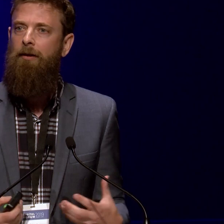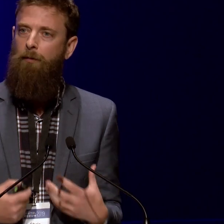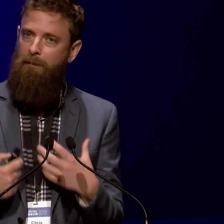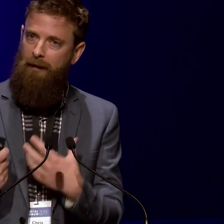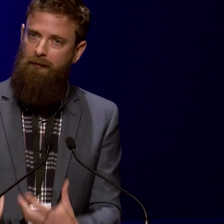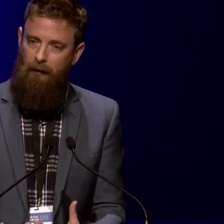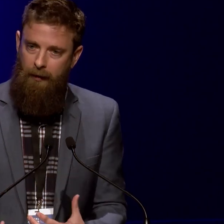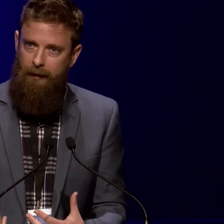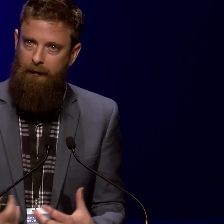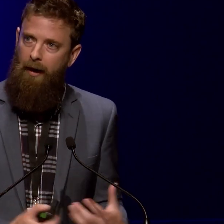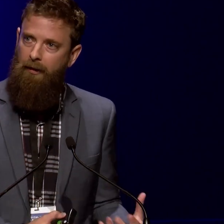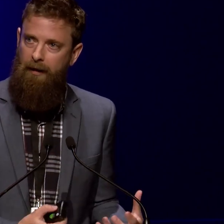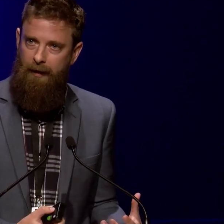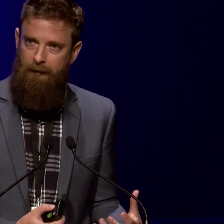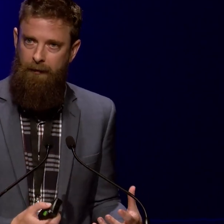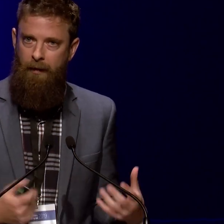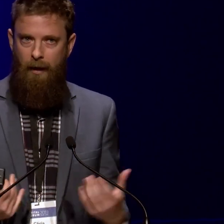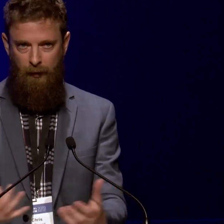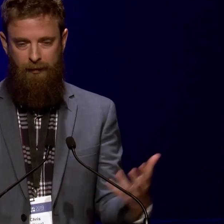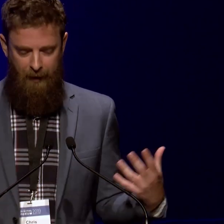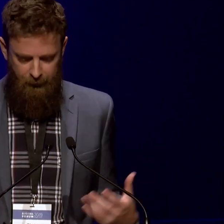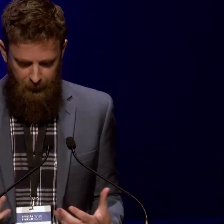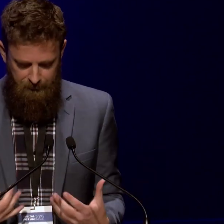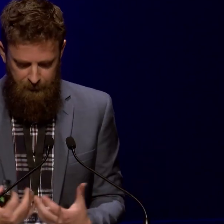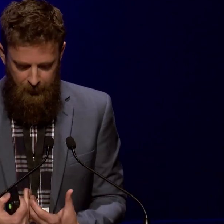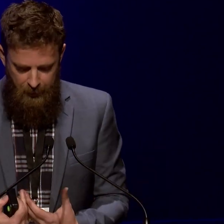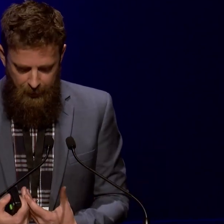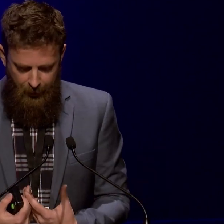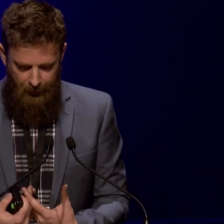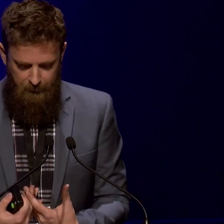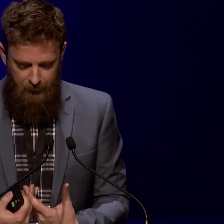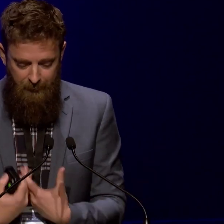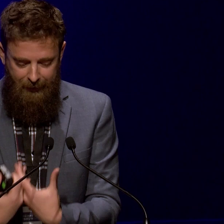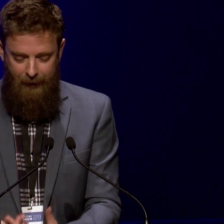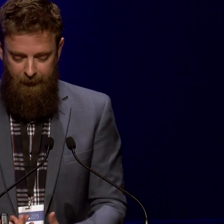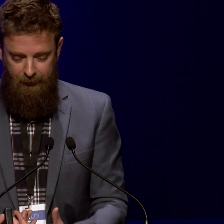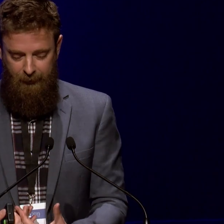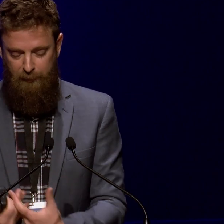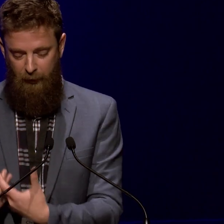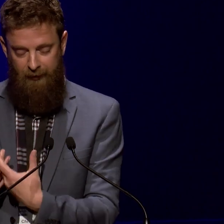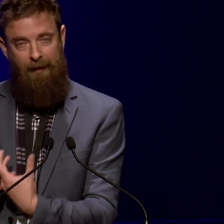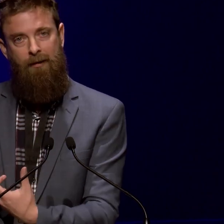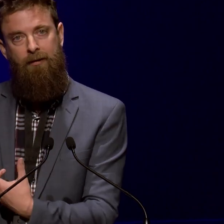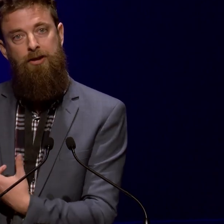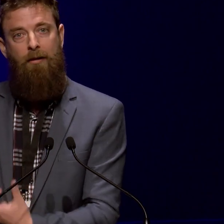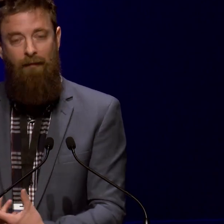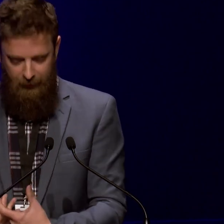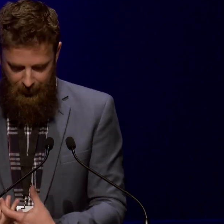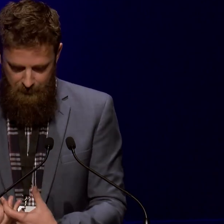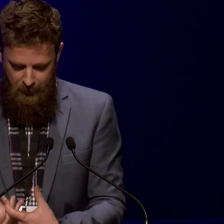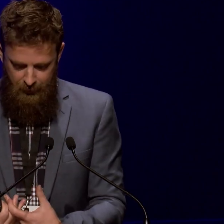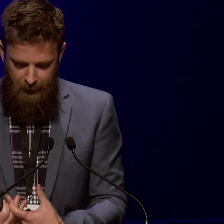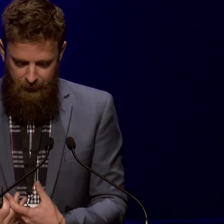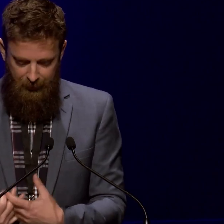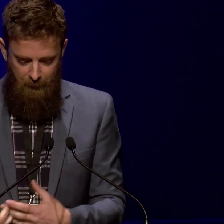They emphasize where places are located and how they're connected and what surrounds them. Thematic atlases explore a selected geographic